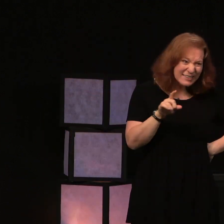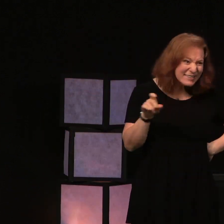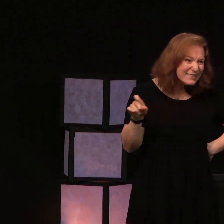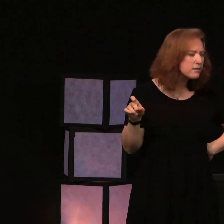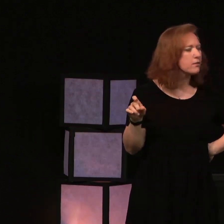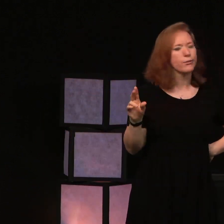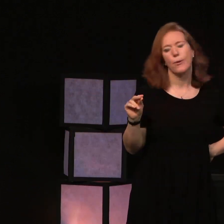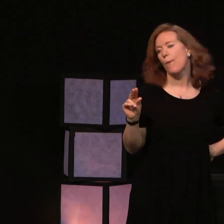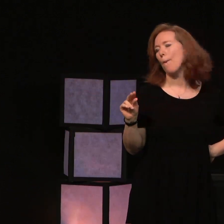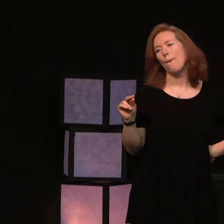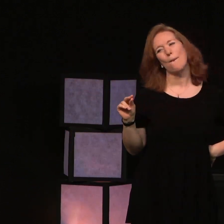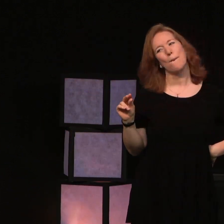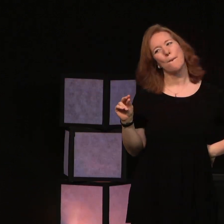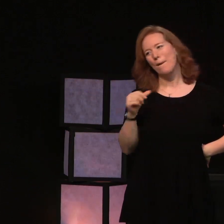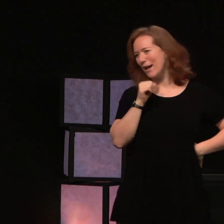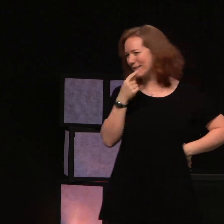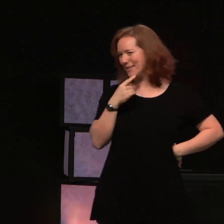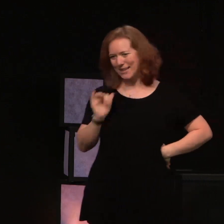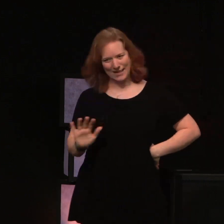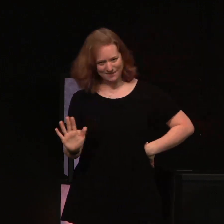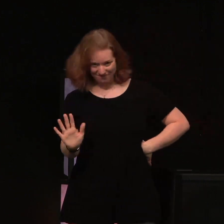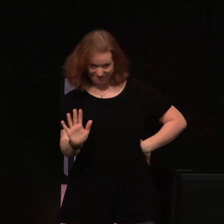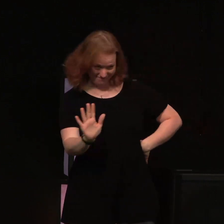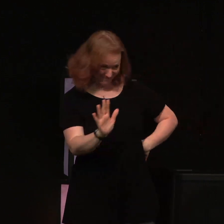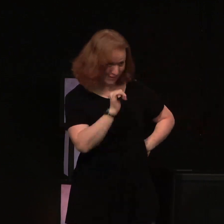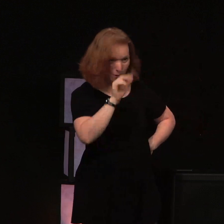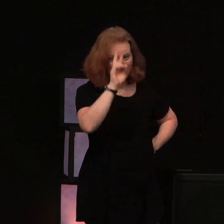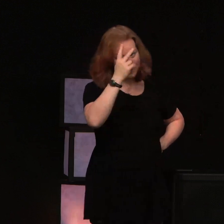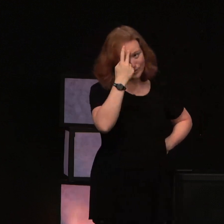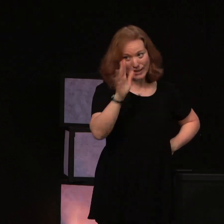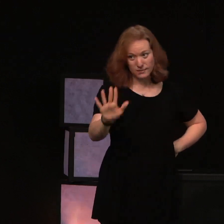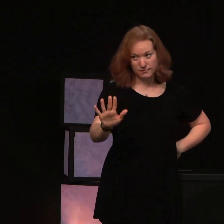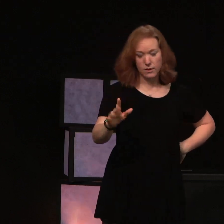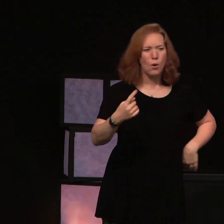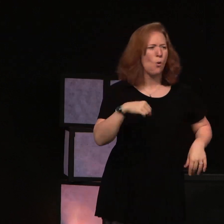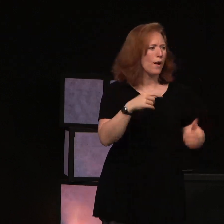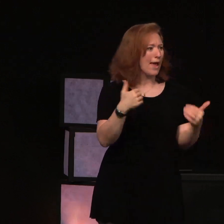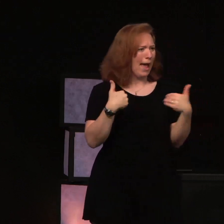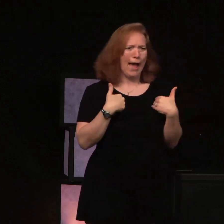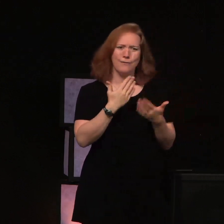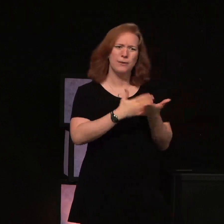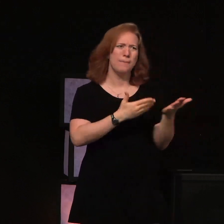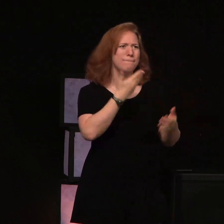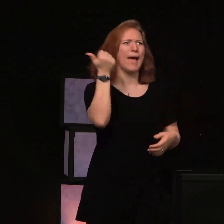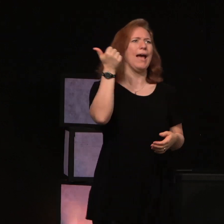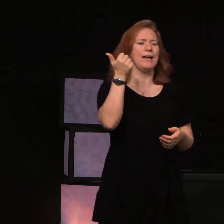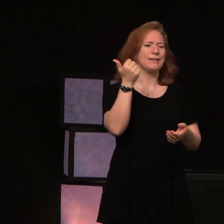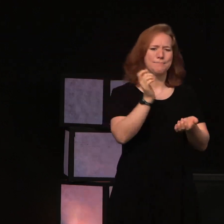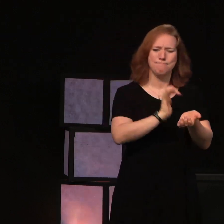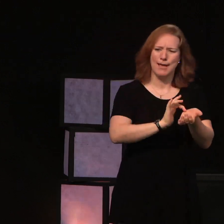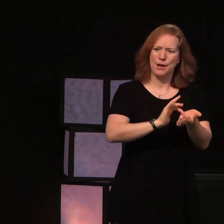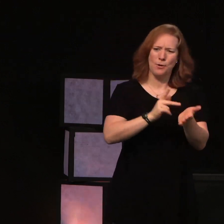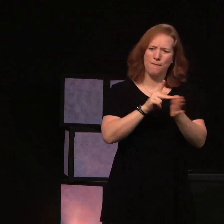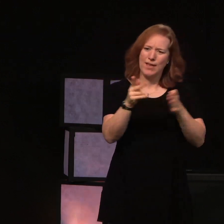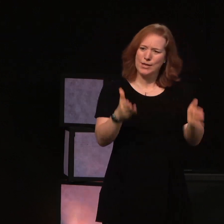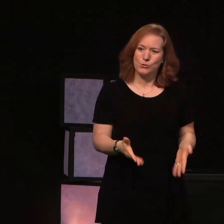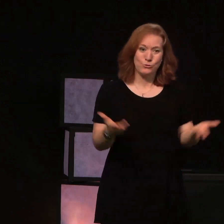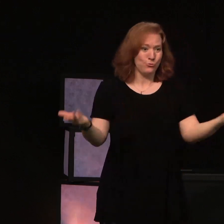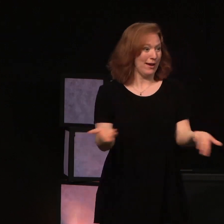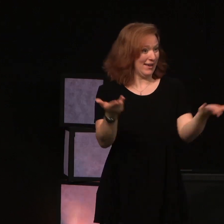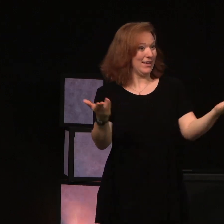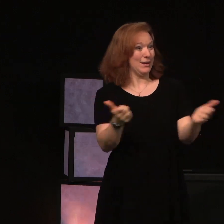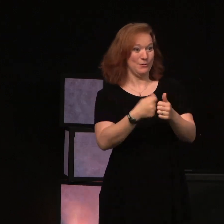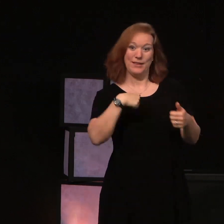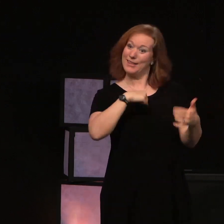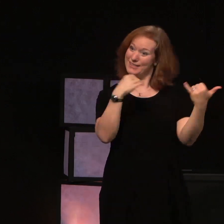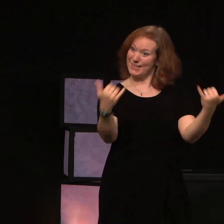No, I did not say that. We have some of the best medical professionals hospitals right here with